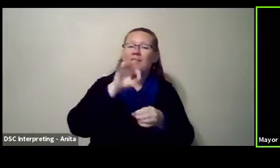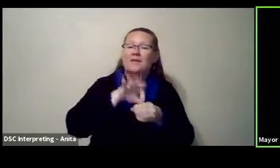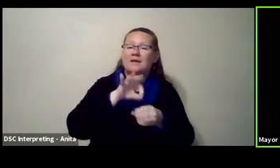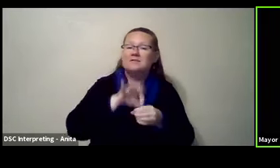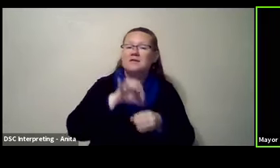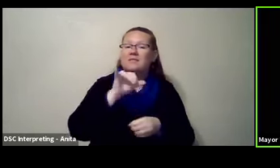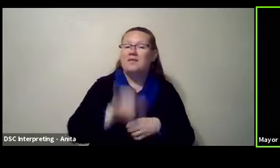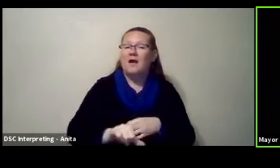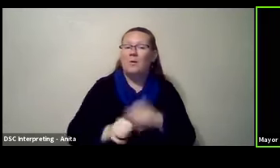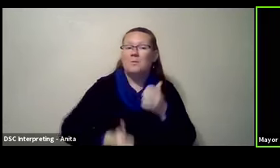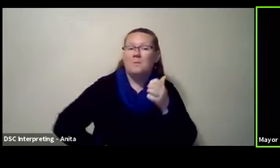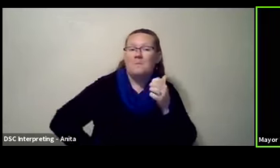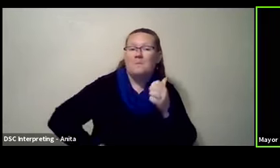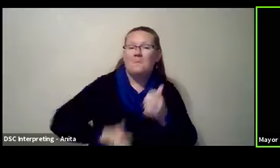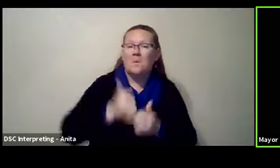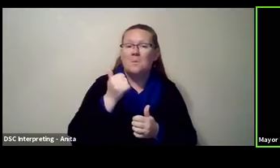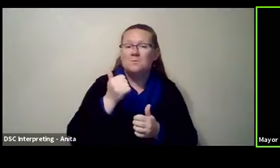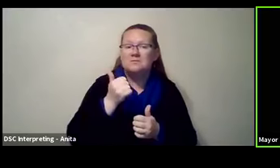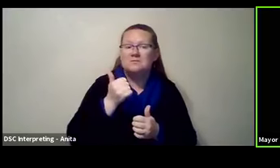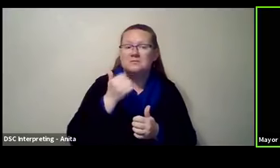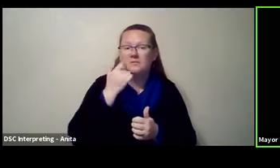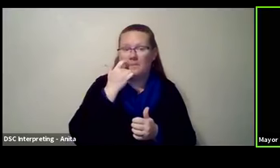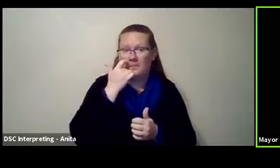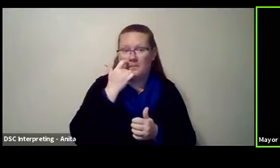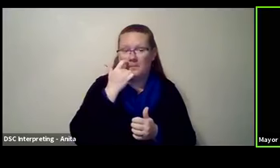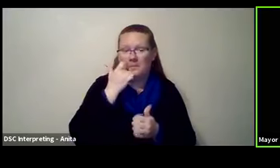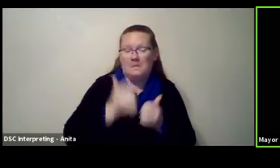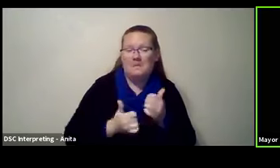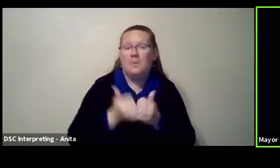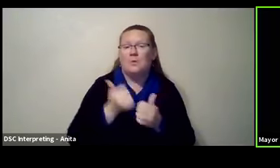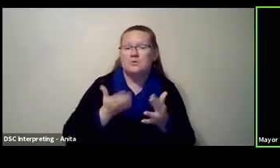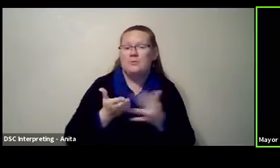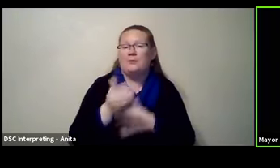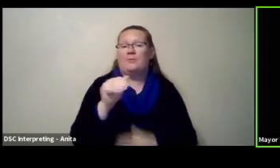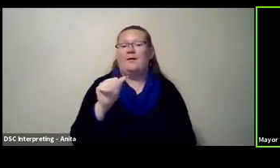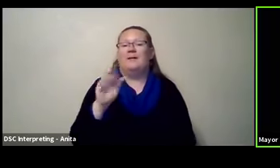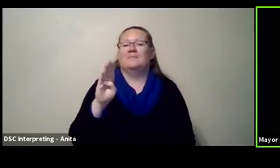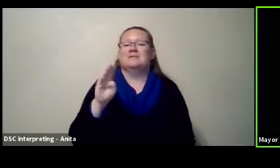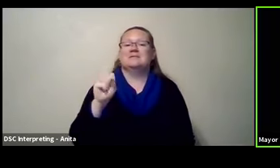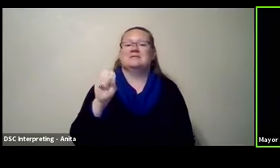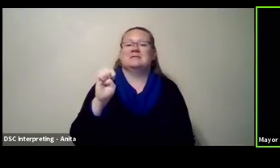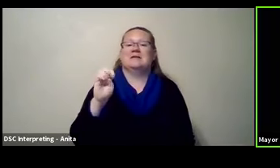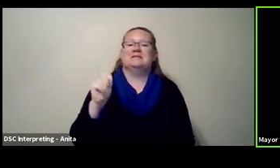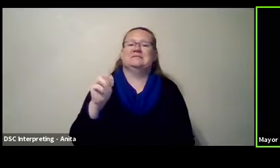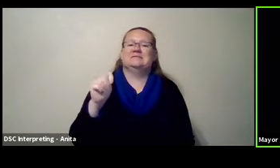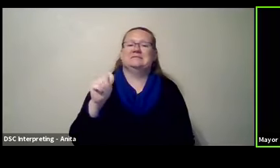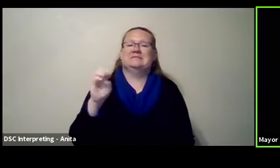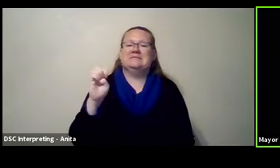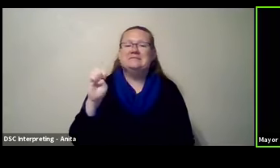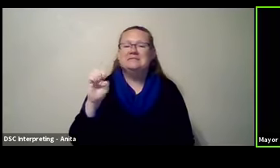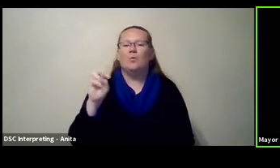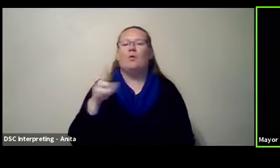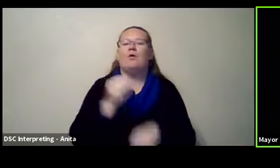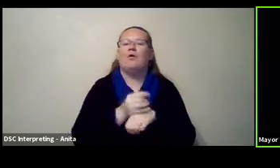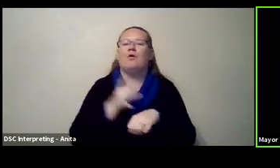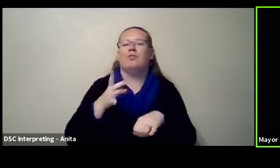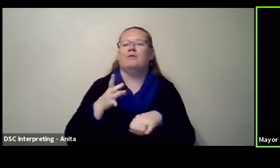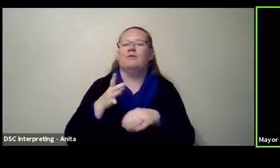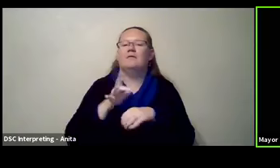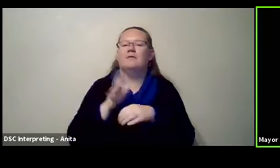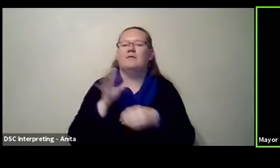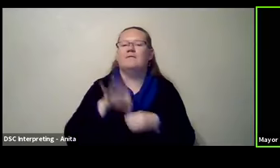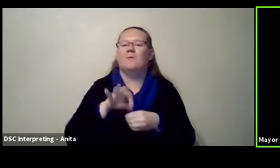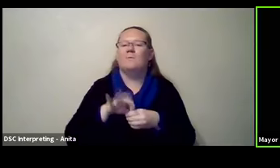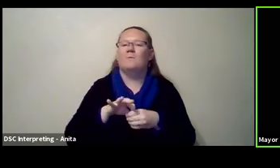exclusively an absentee ballot or early vote election. Um, because